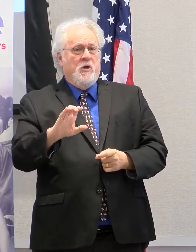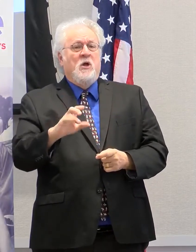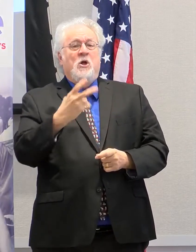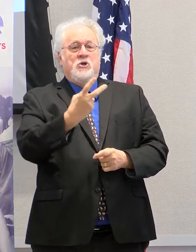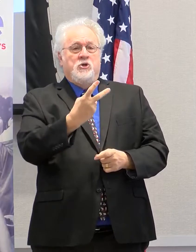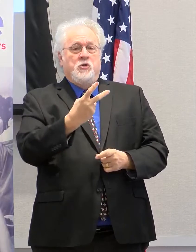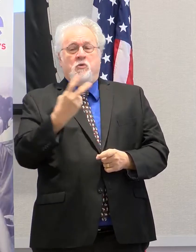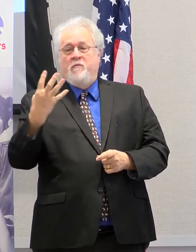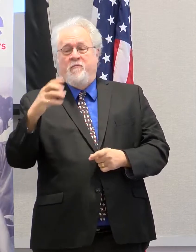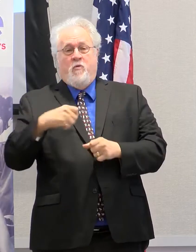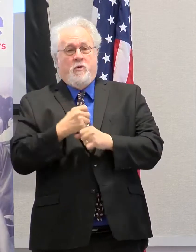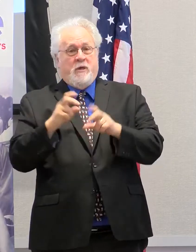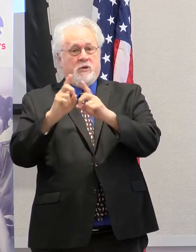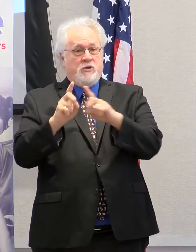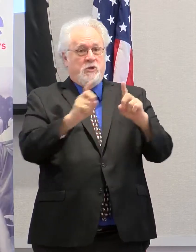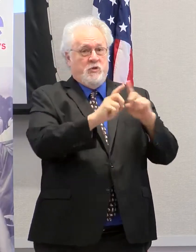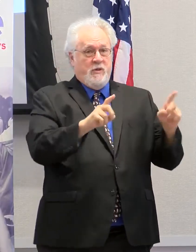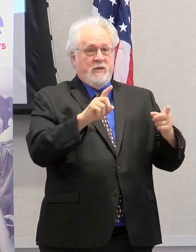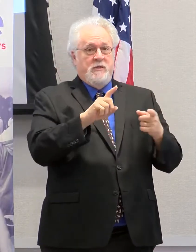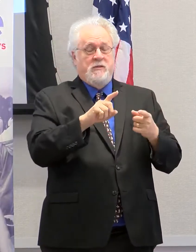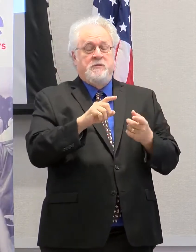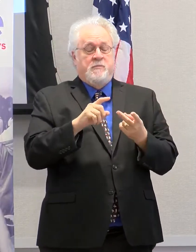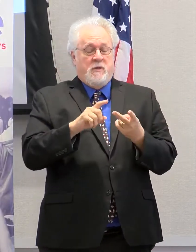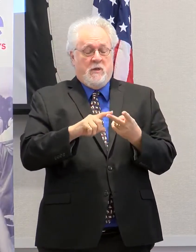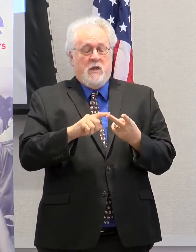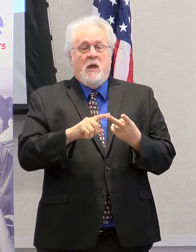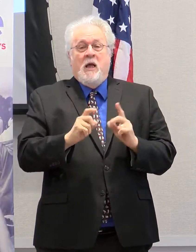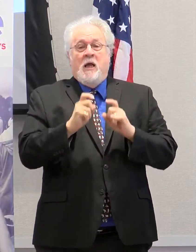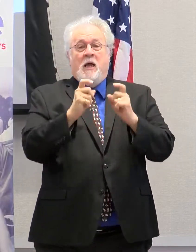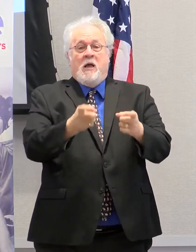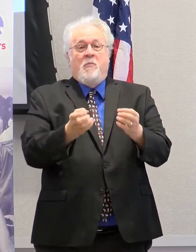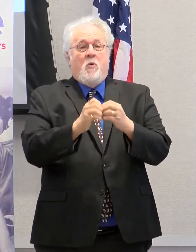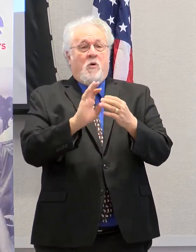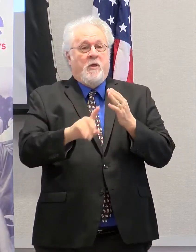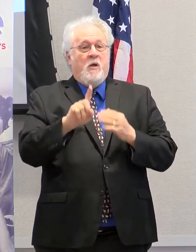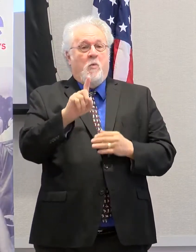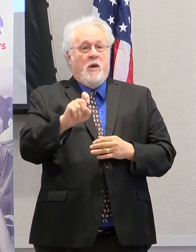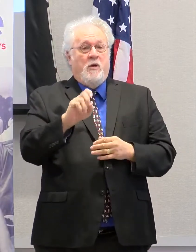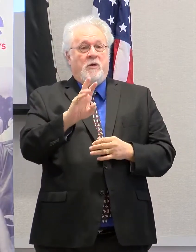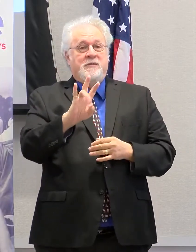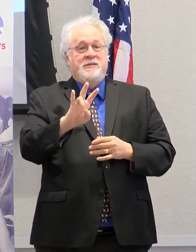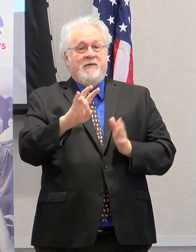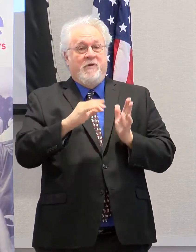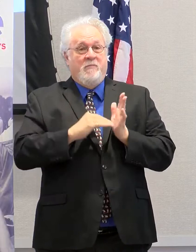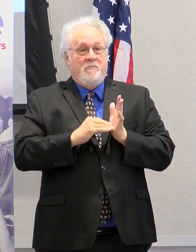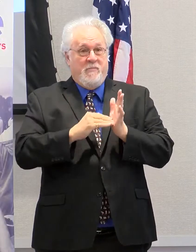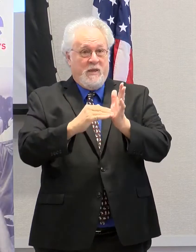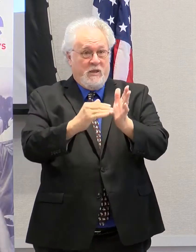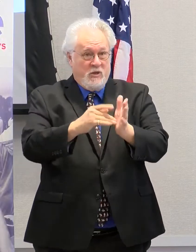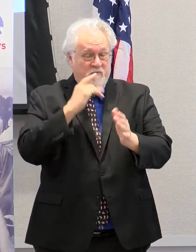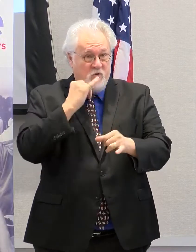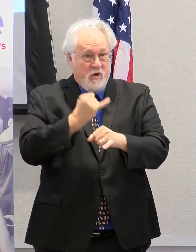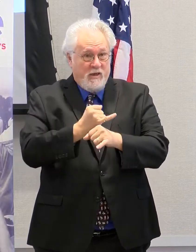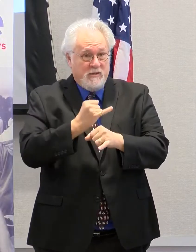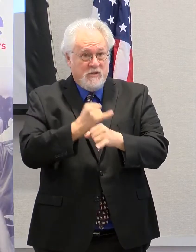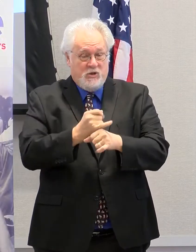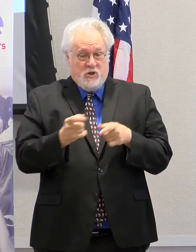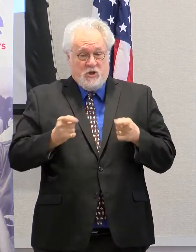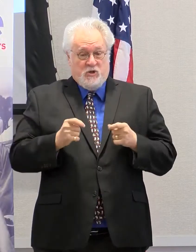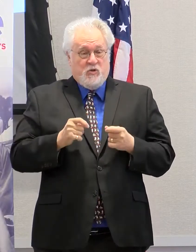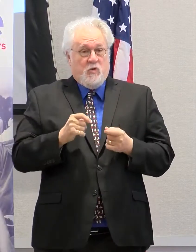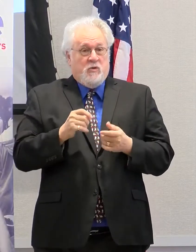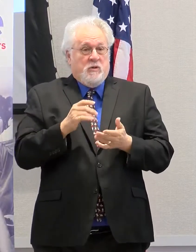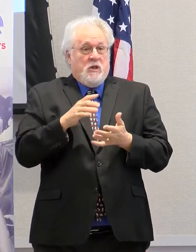four-year degrees to students. We awarded more than $107 million in institutionally controlled